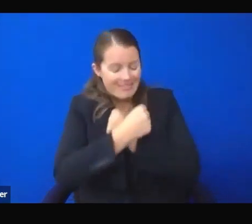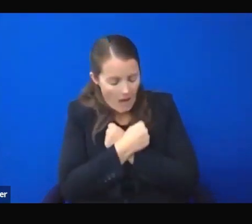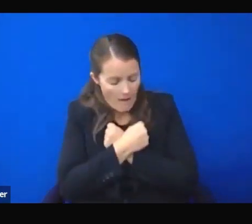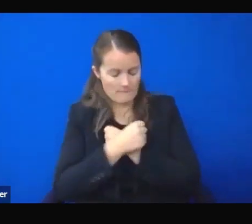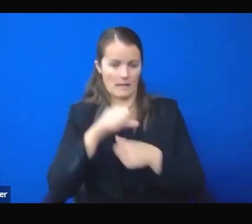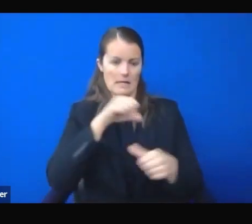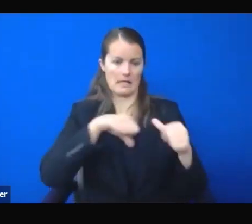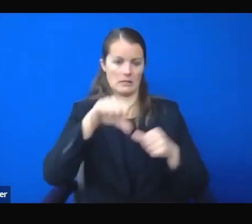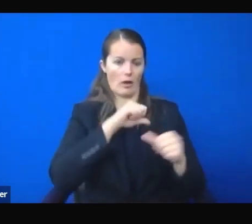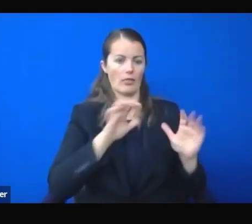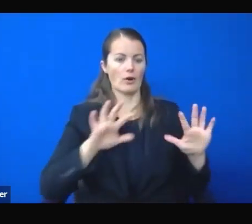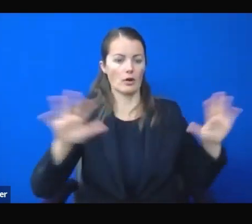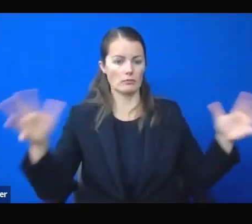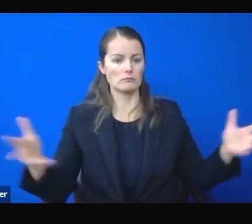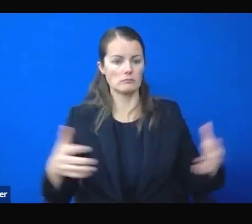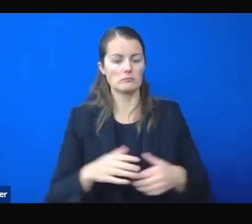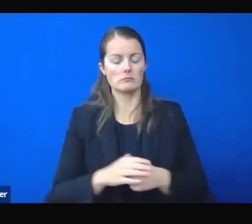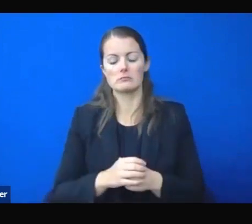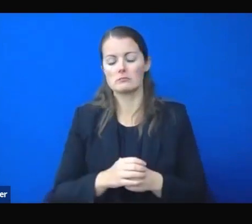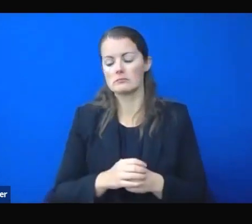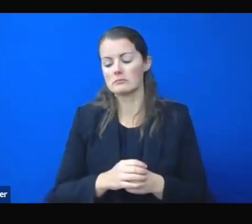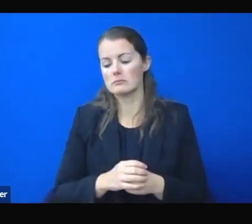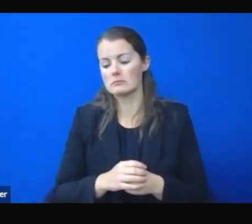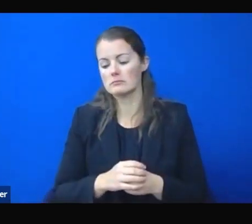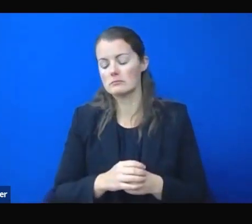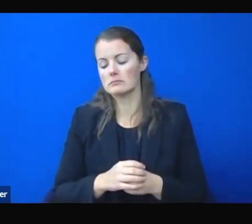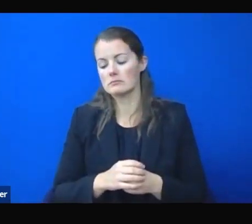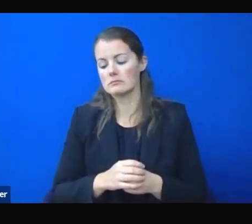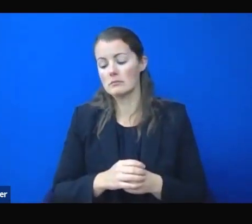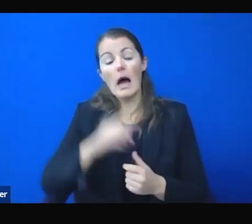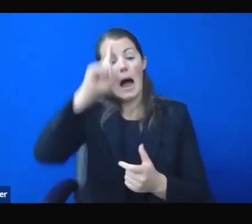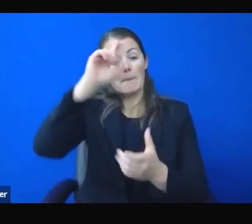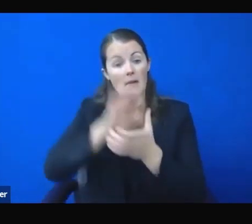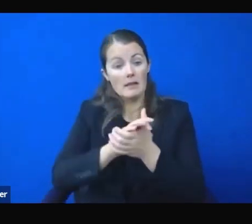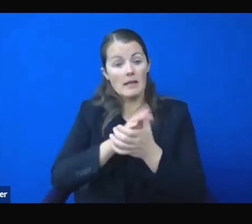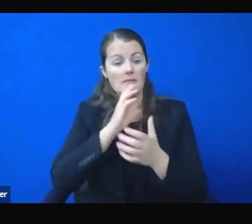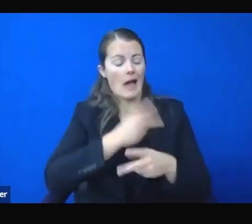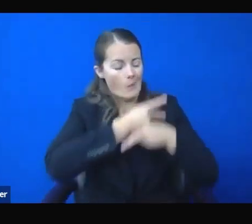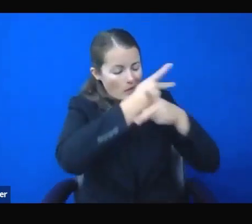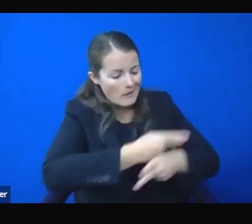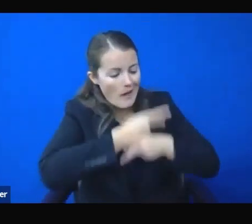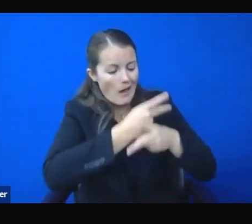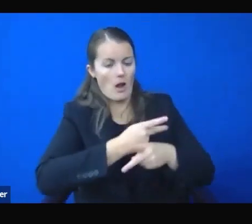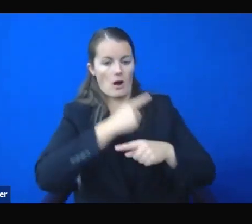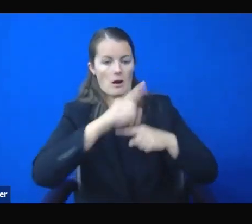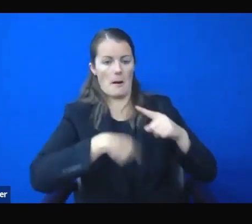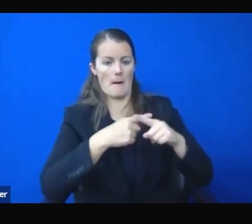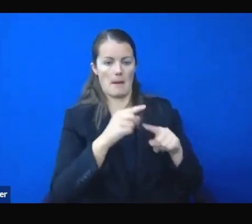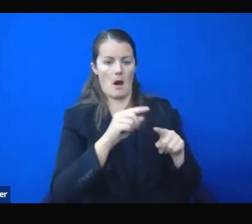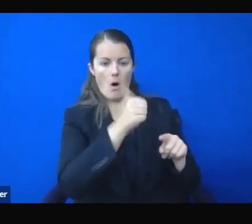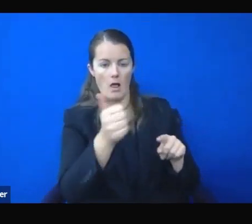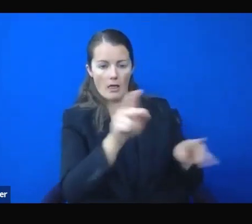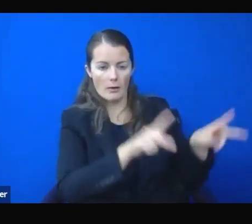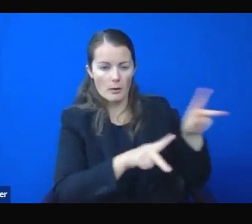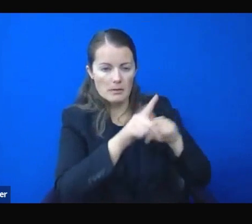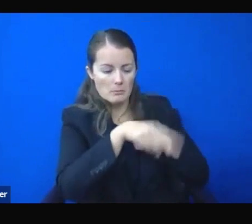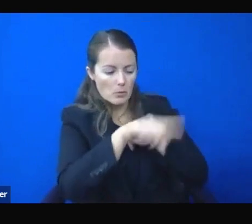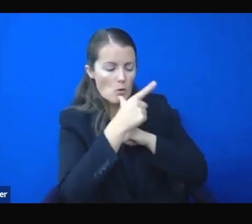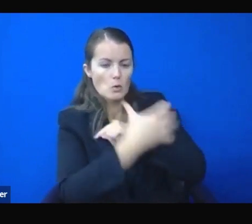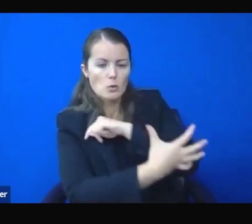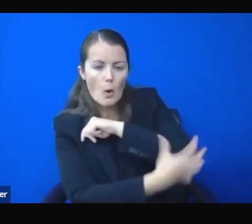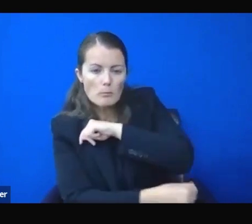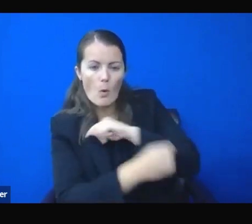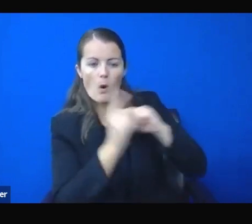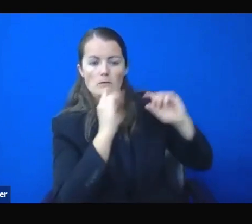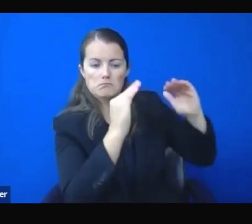we do not care about the poor among us. I refuse to believe that we cannot live in harmony with one another. Some Nevadans